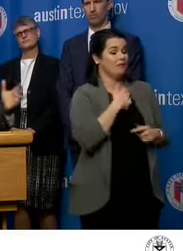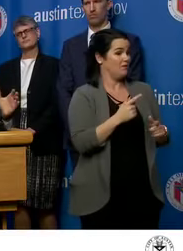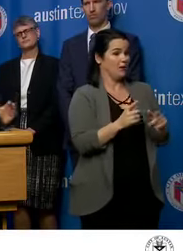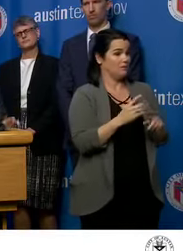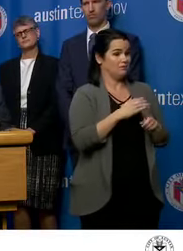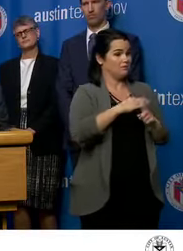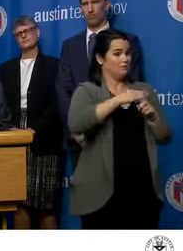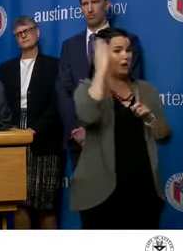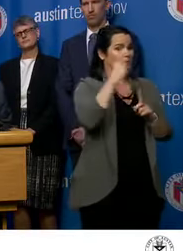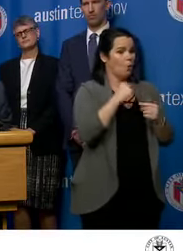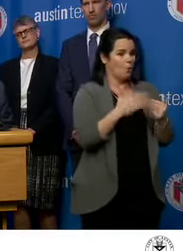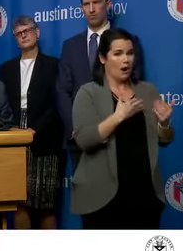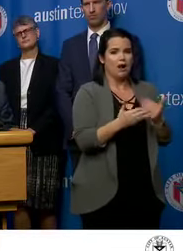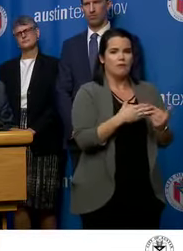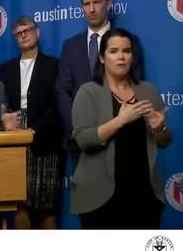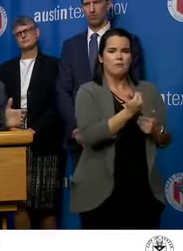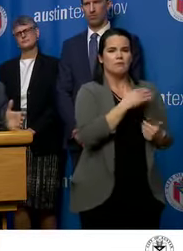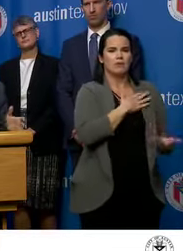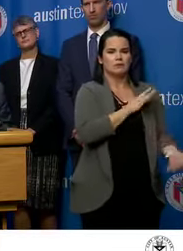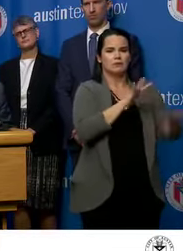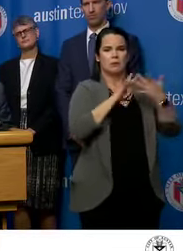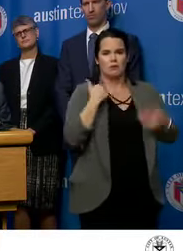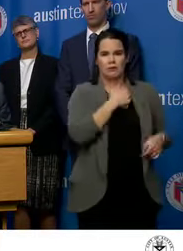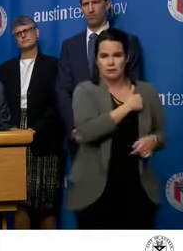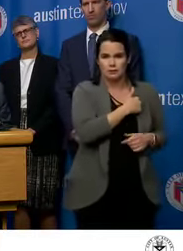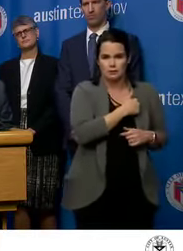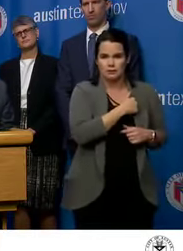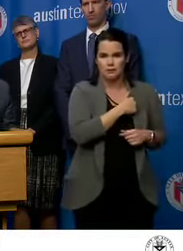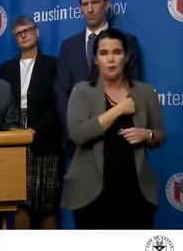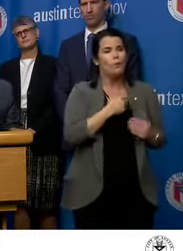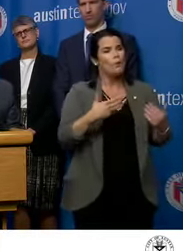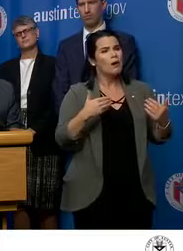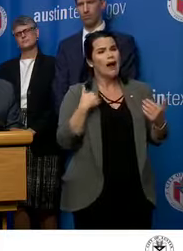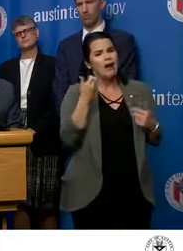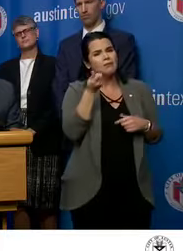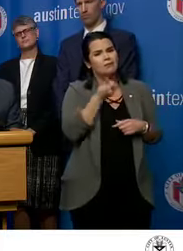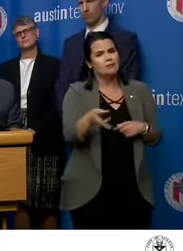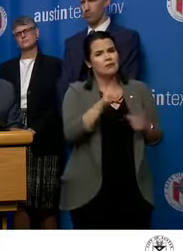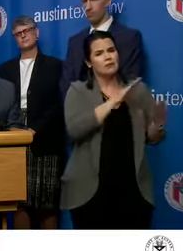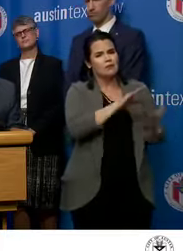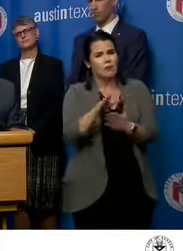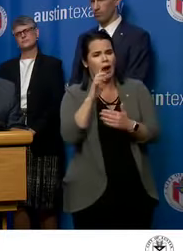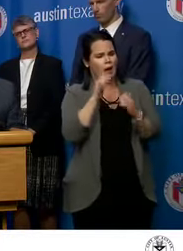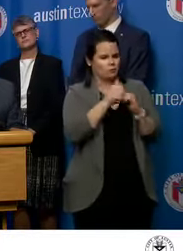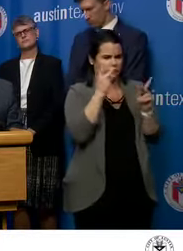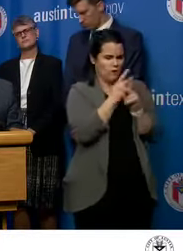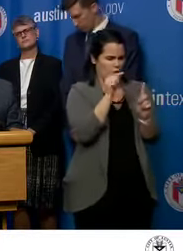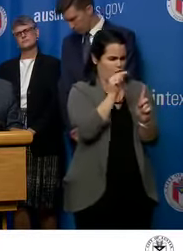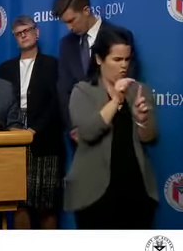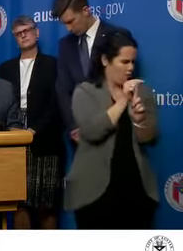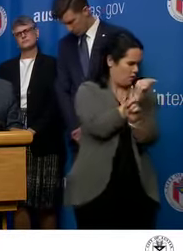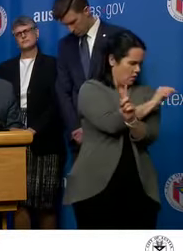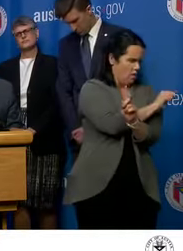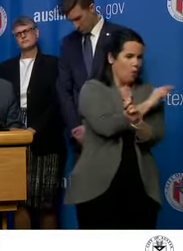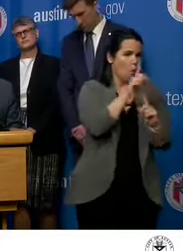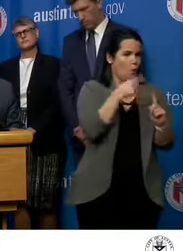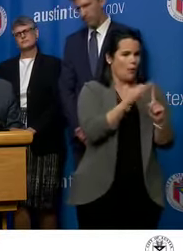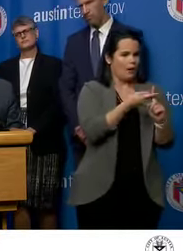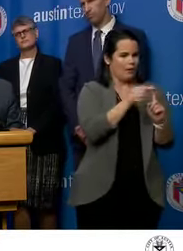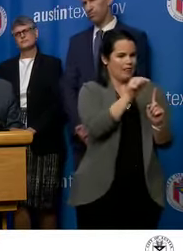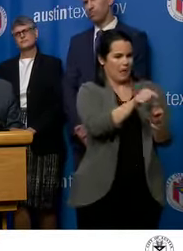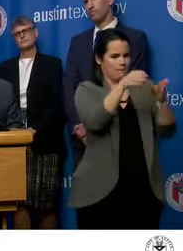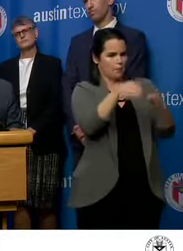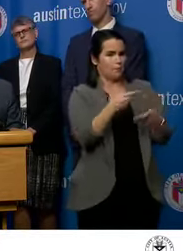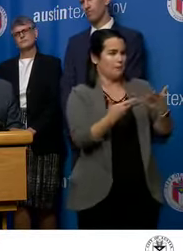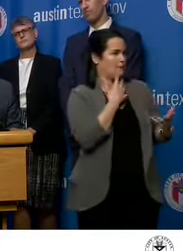So we have multiple different, uh, to, to do that contact, uh, contact tracing. Uh, but we certainly depend upon our experts, uh,